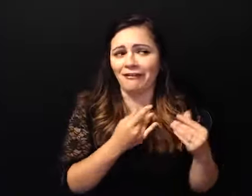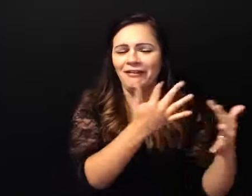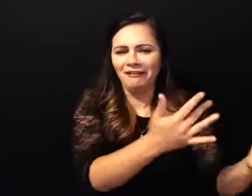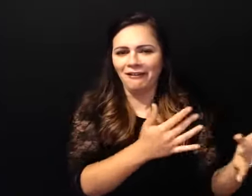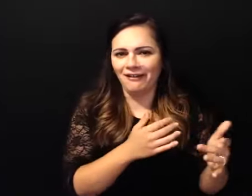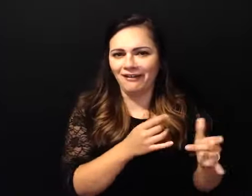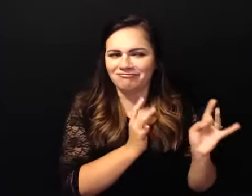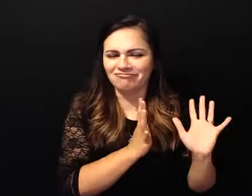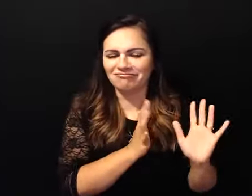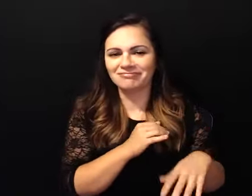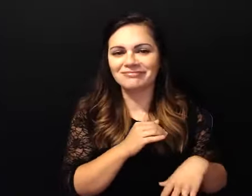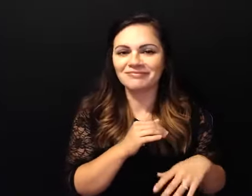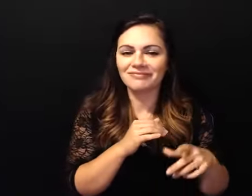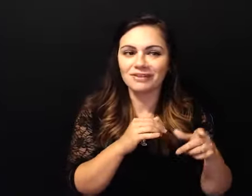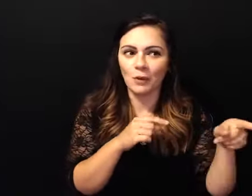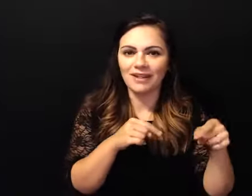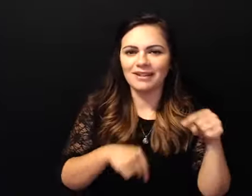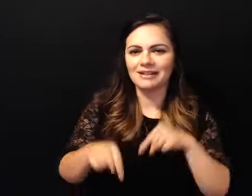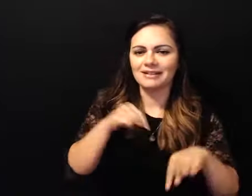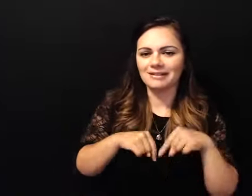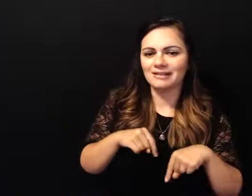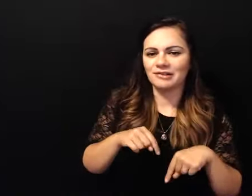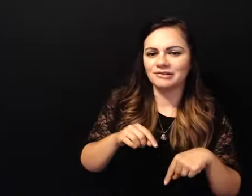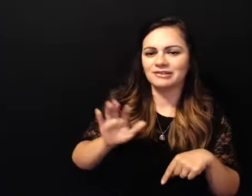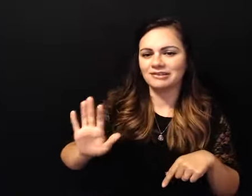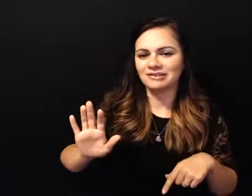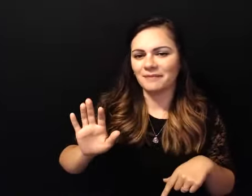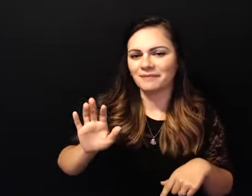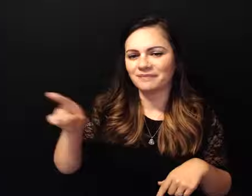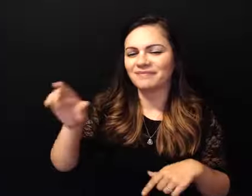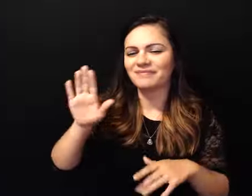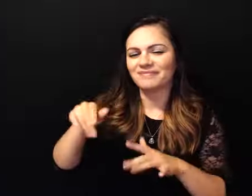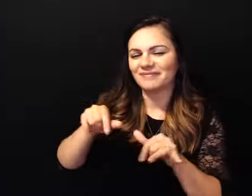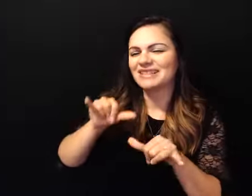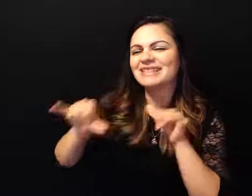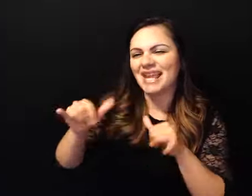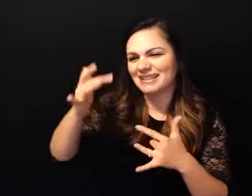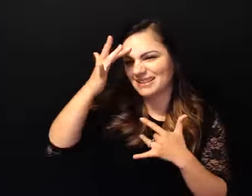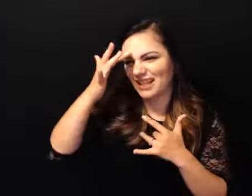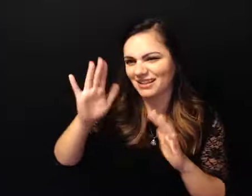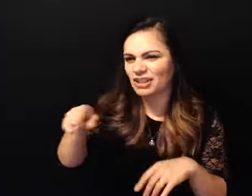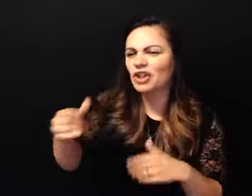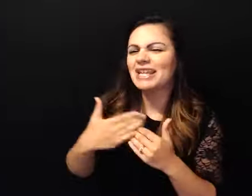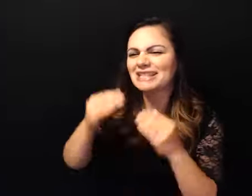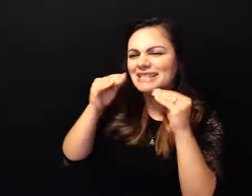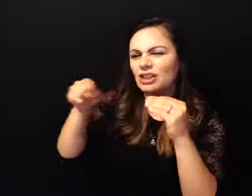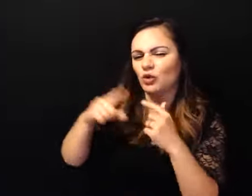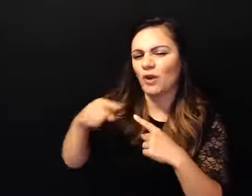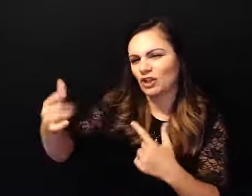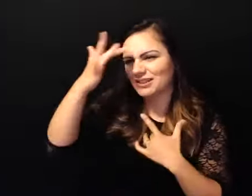looked at me and he said you know what stay sick you're teachable when you're sick and that just made me mad you know don't tell me to stay sick i'll get sober by gosh you know